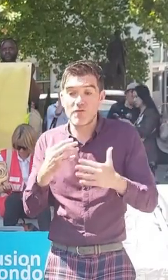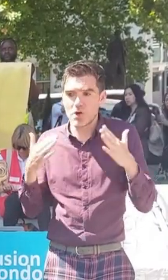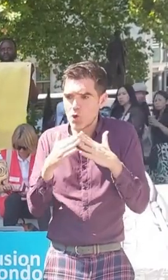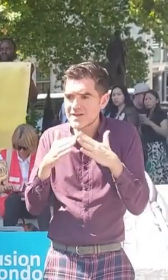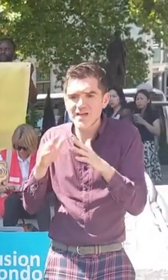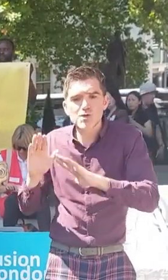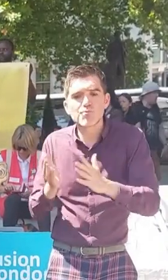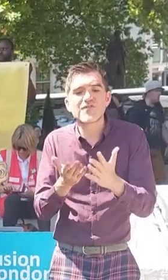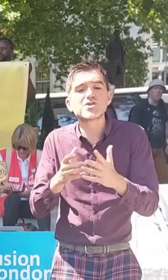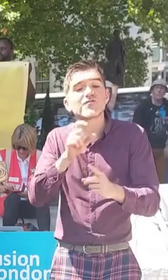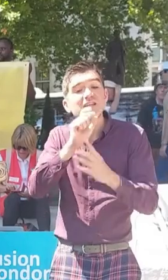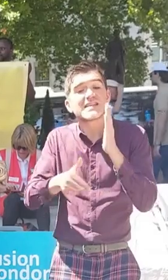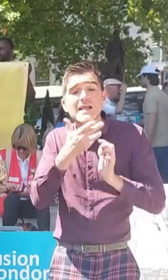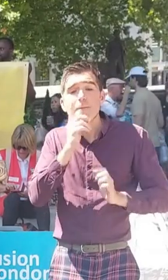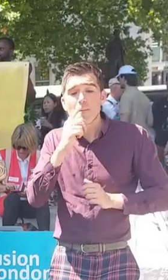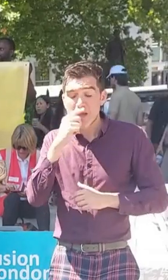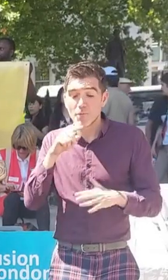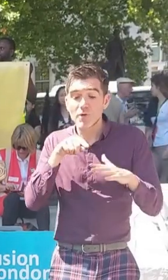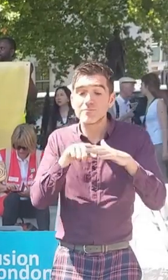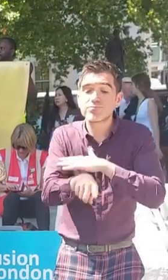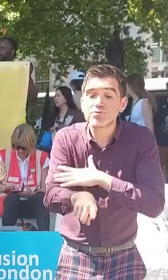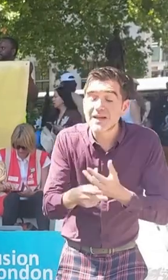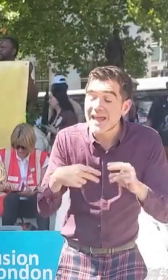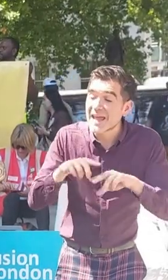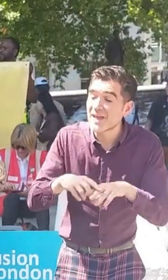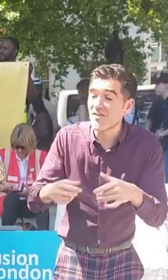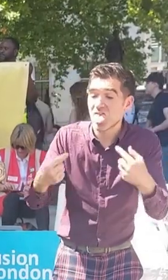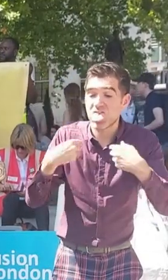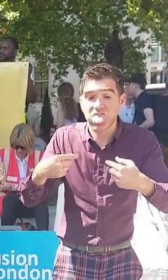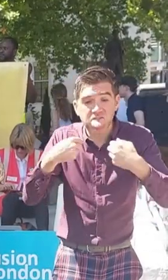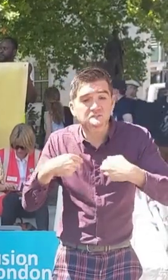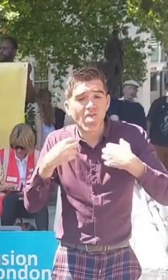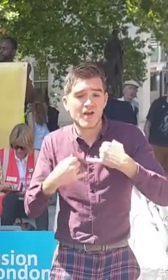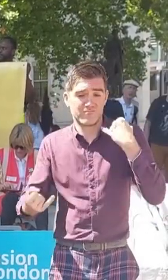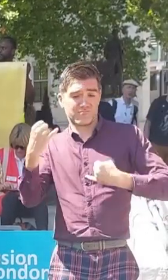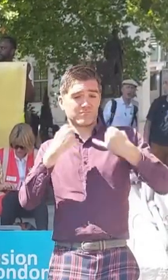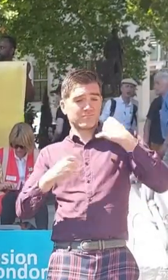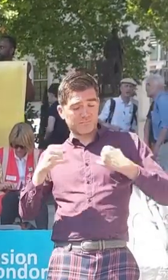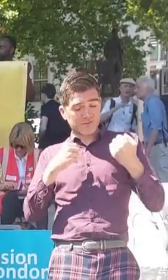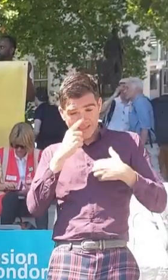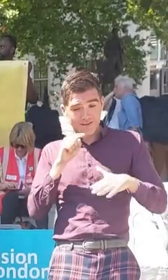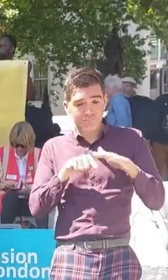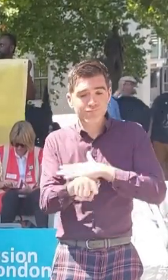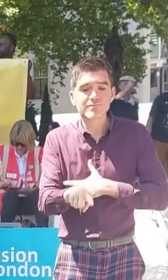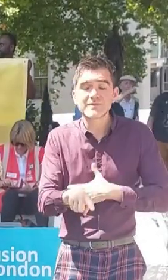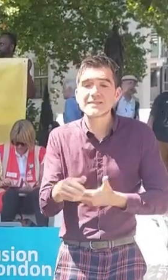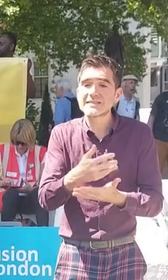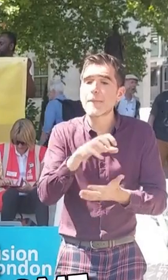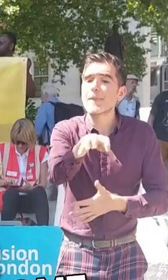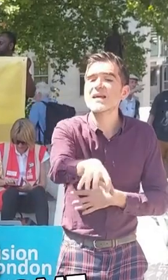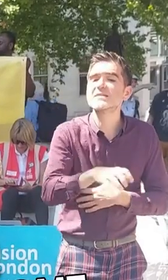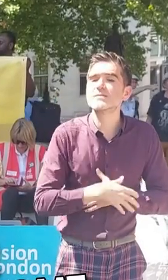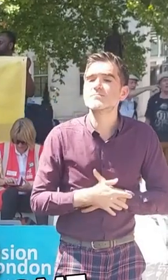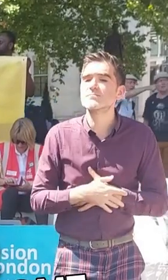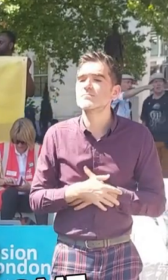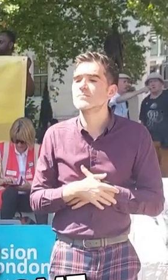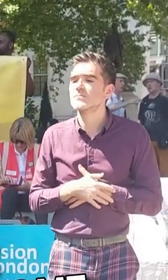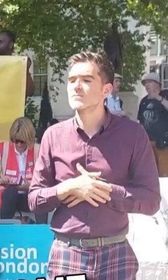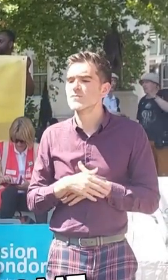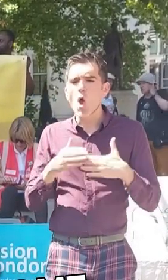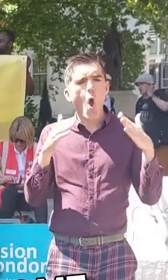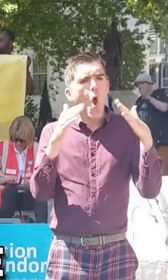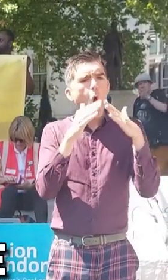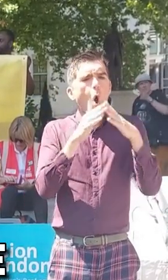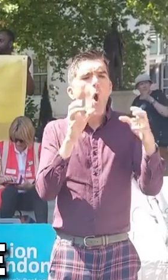people to leave their homes when they are threatened with violence and abuse. Suddenly, the use of home